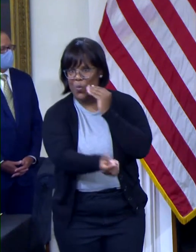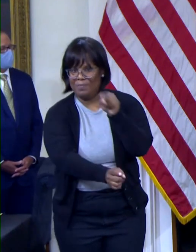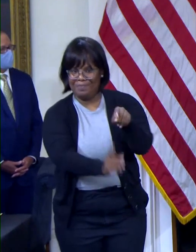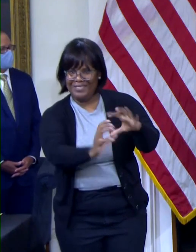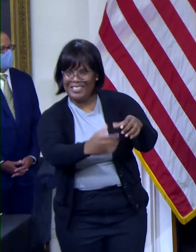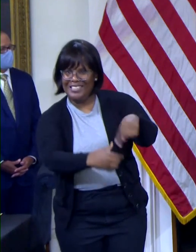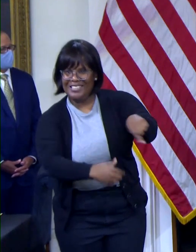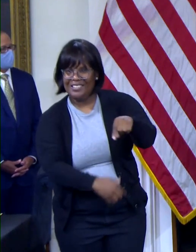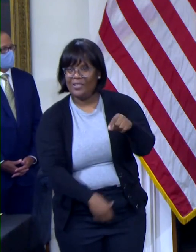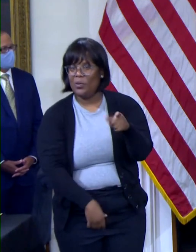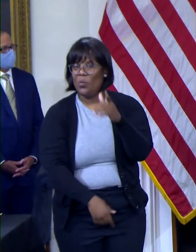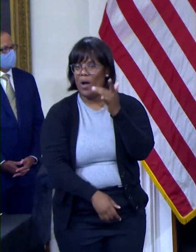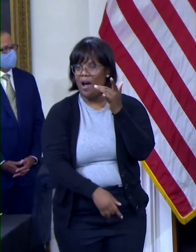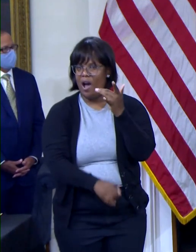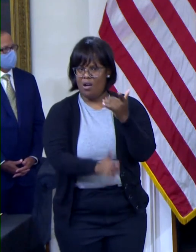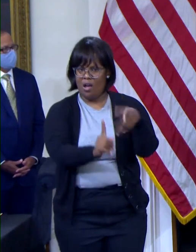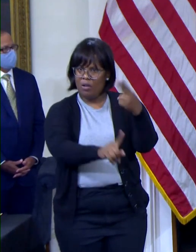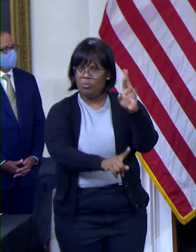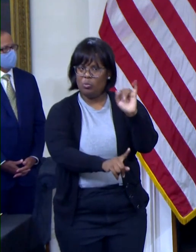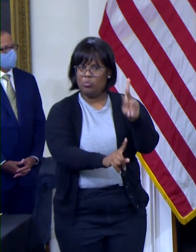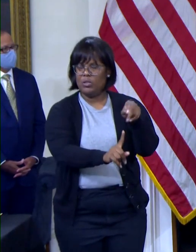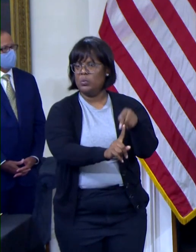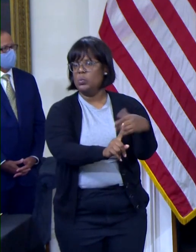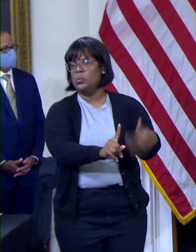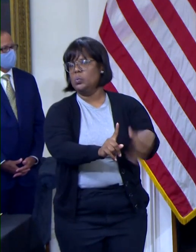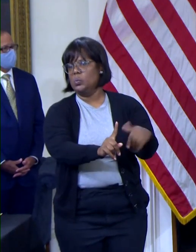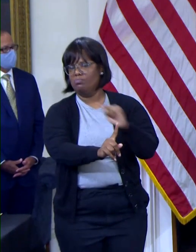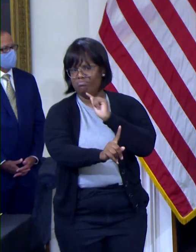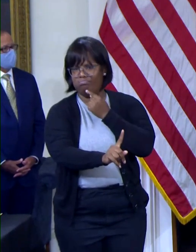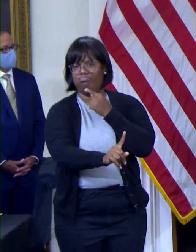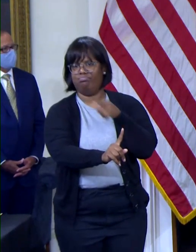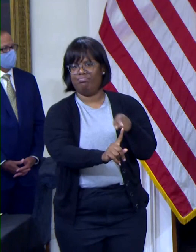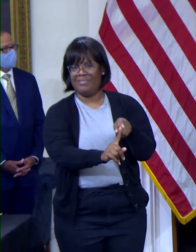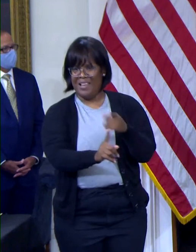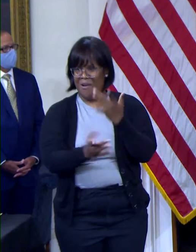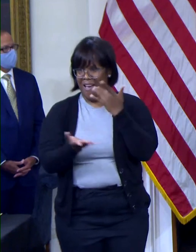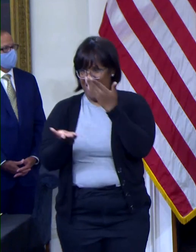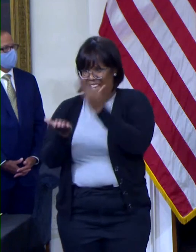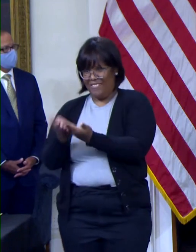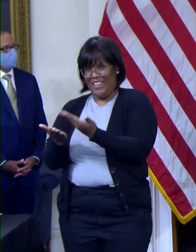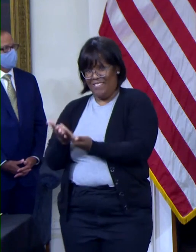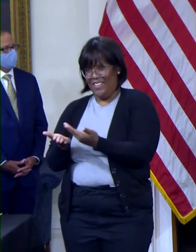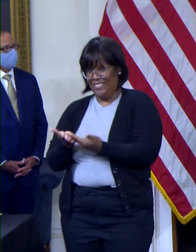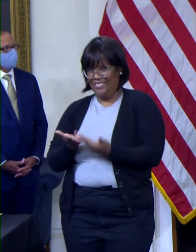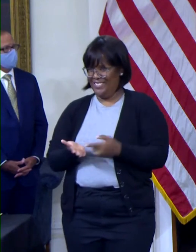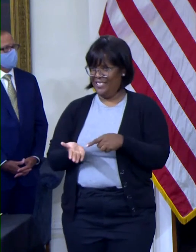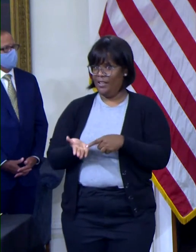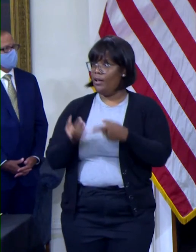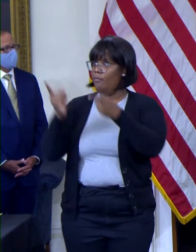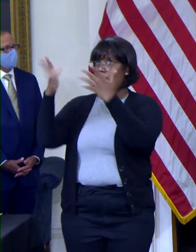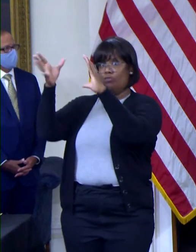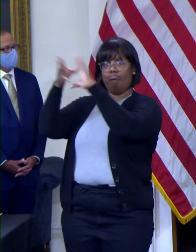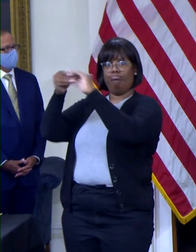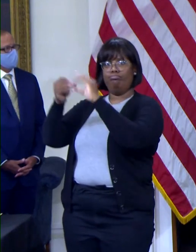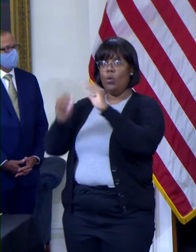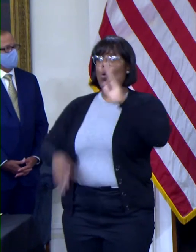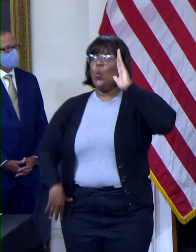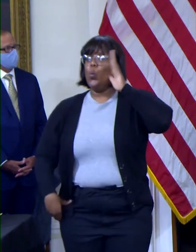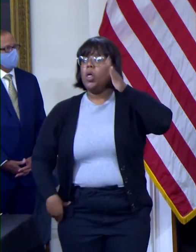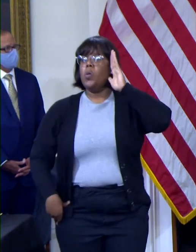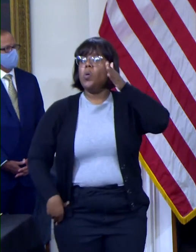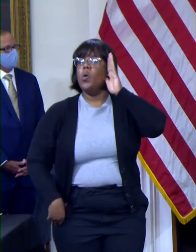you know, more at risk. With the evidences there, they're saying, they've already said they're going to do it, but they're going to wait until the end of